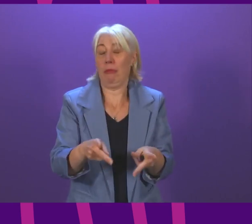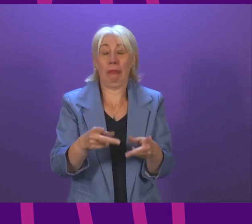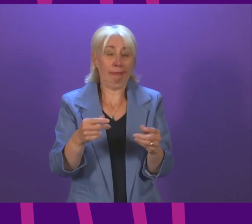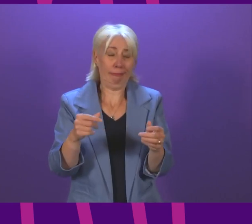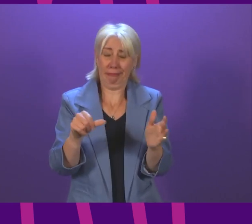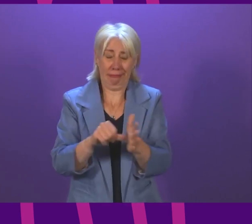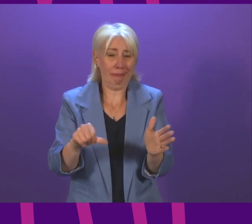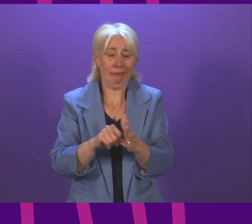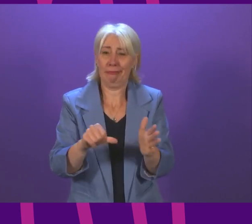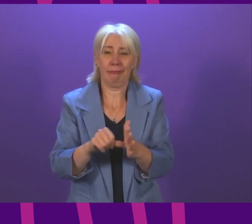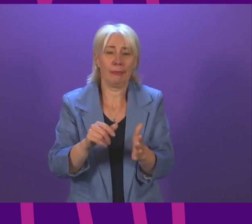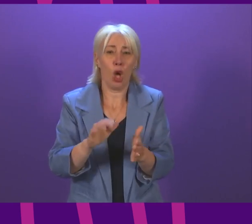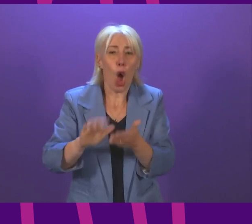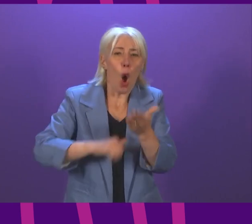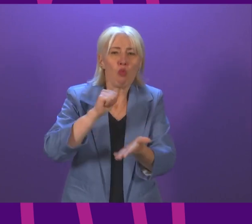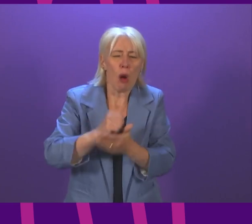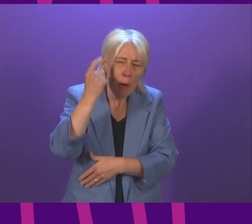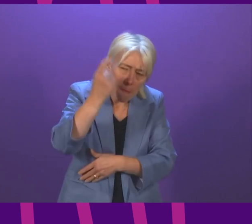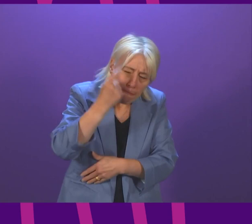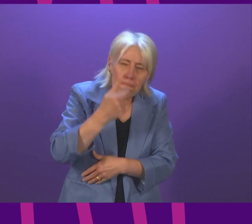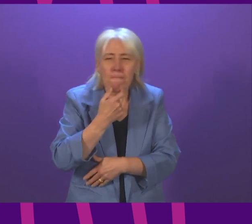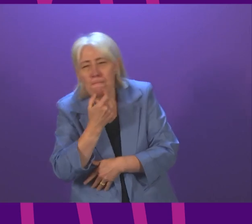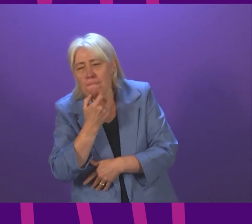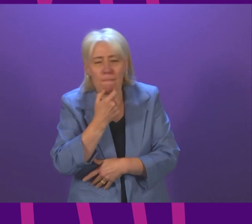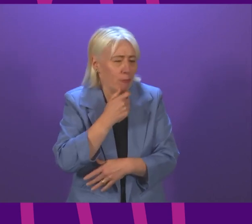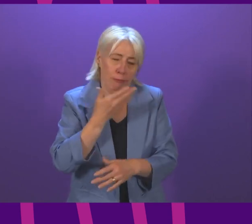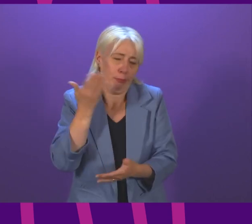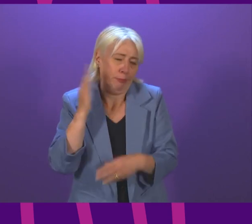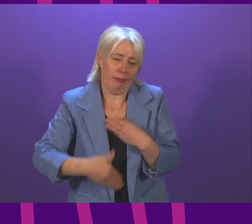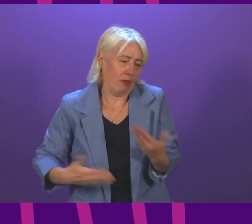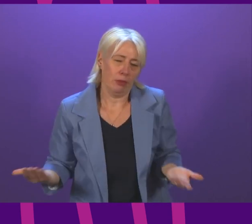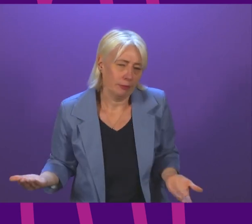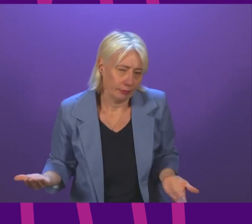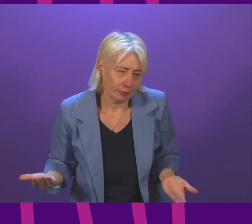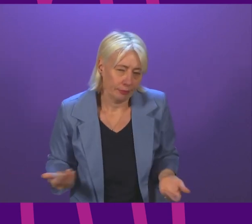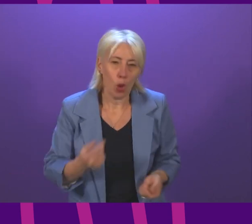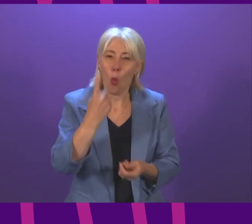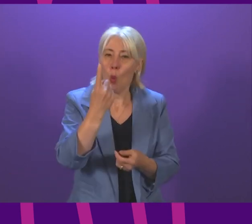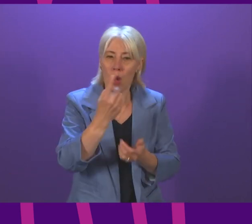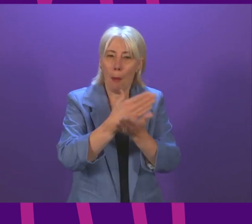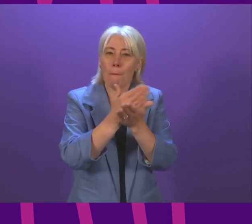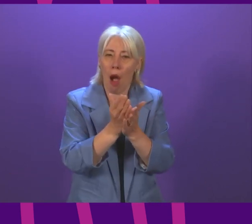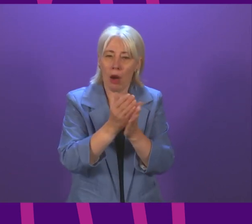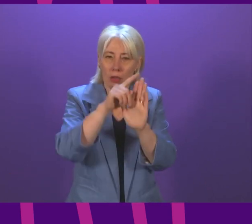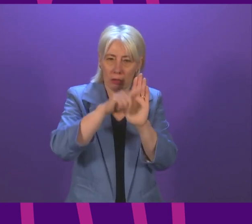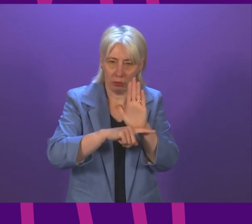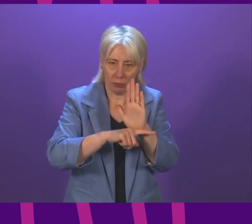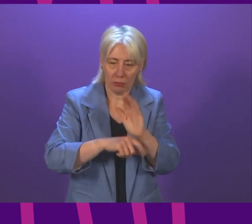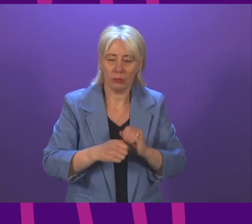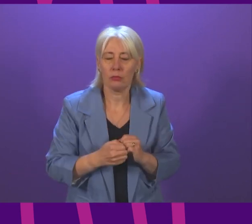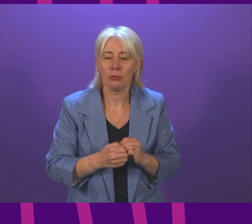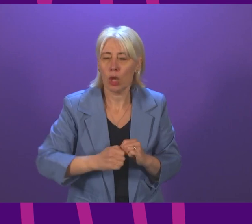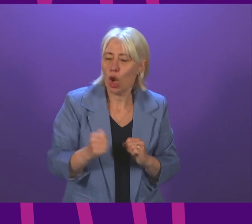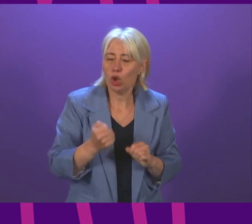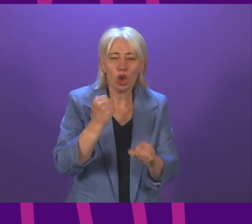consideration hasn't taken place. Let's look at just one key part of this legislation. Who have the Scottish